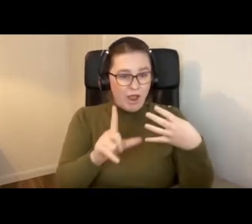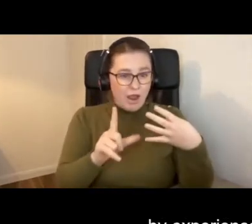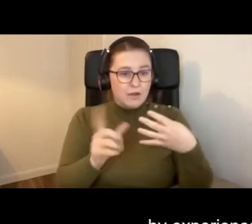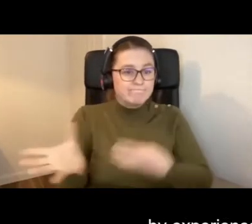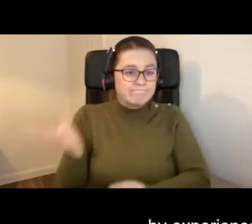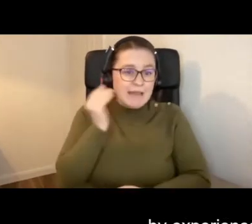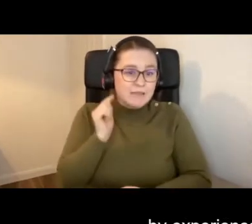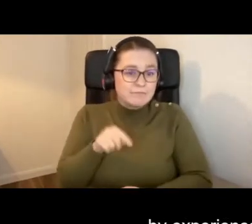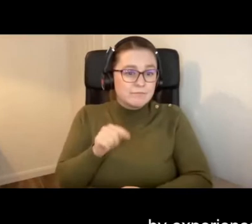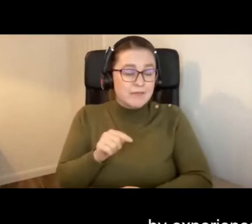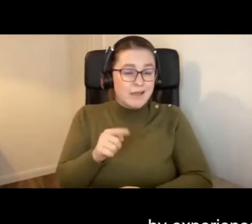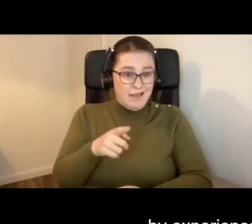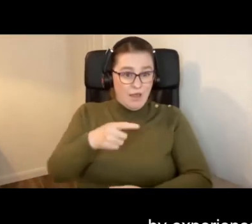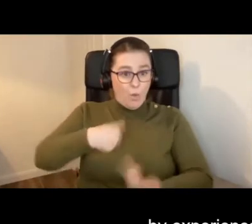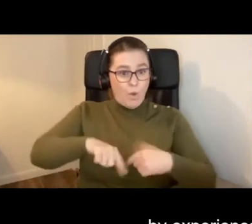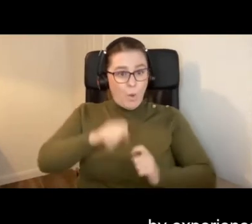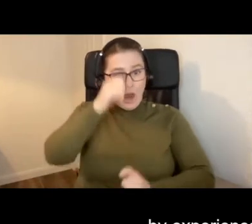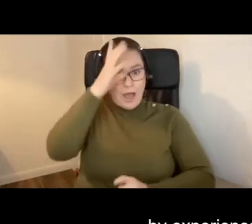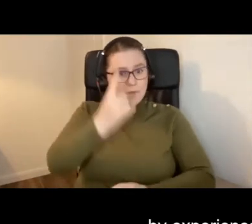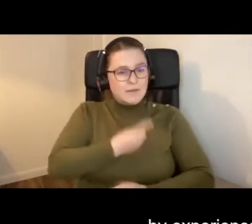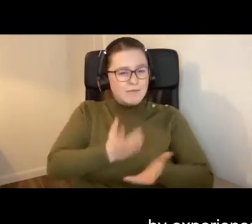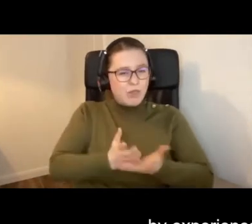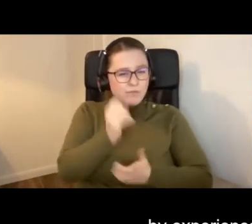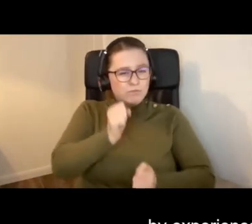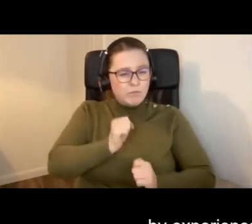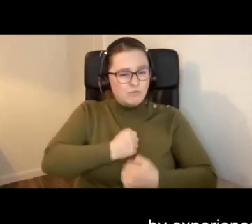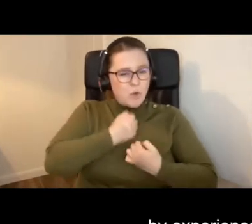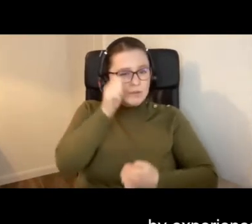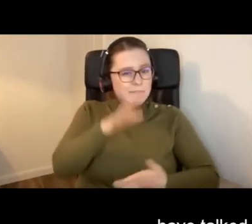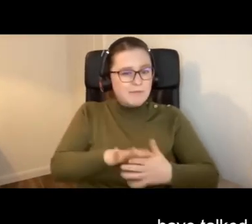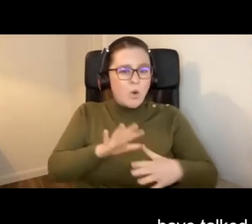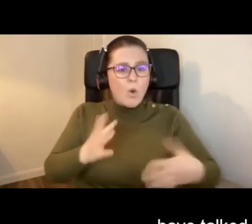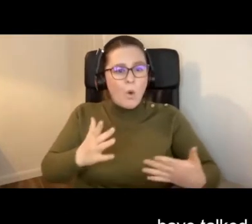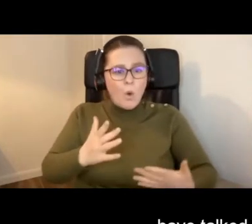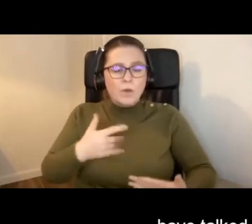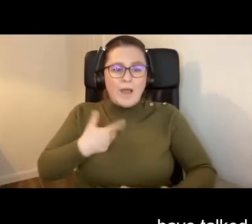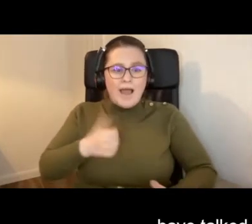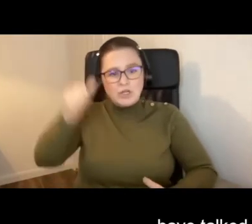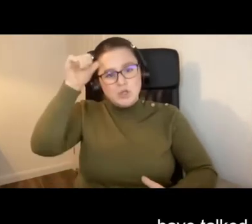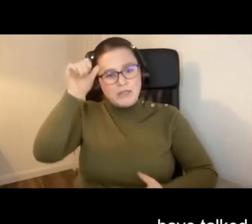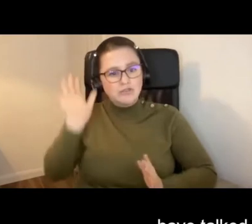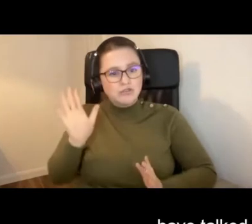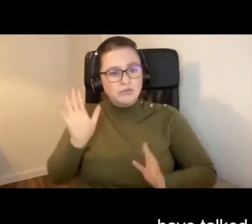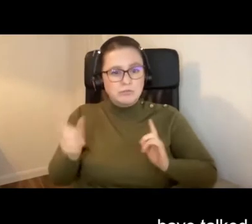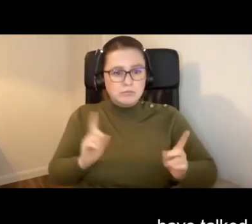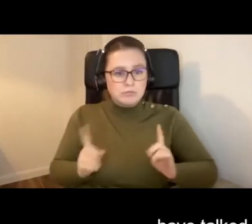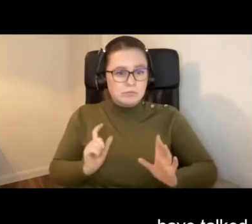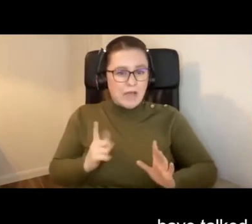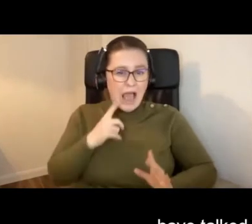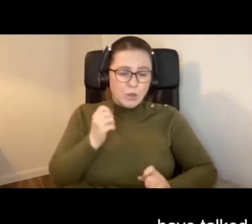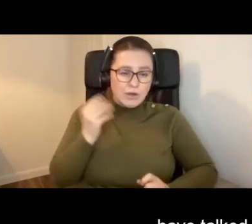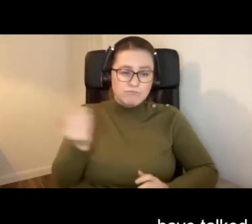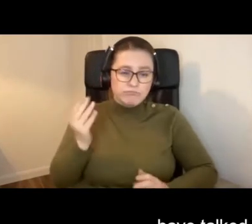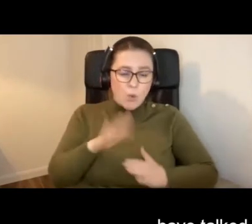We're either experts by experience or otherwise we have the knowledge. I could have talked to you about